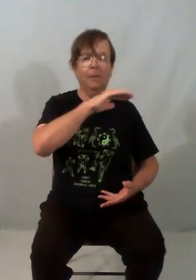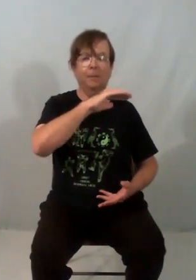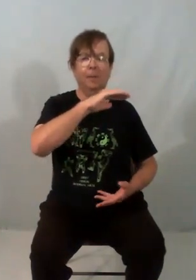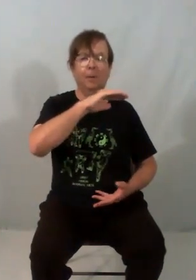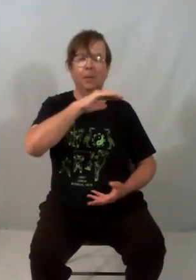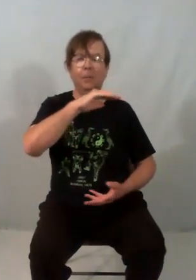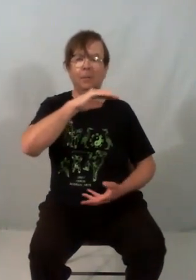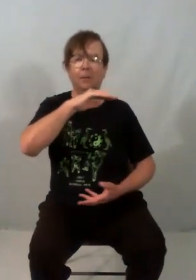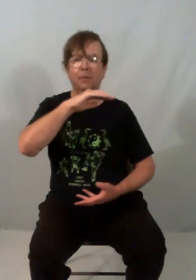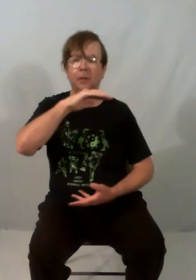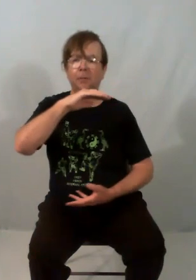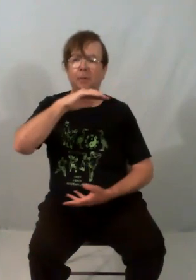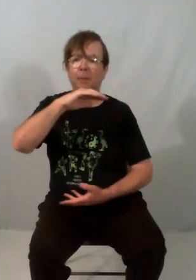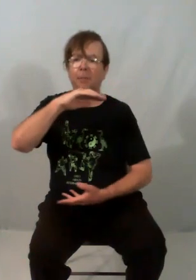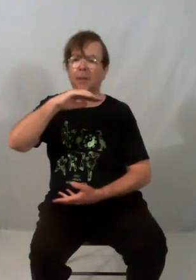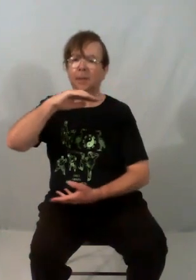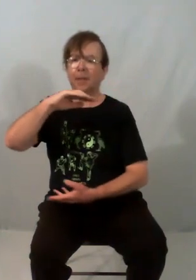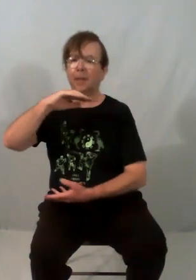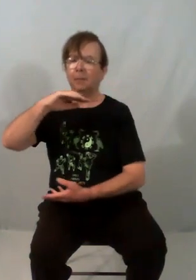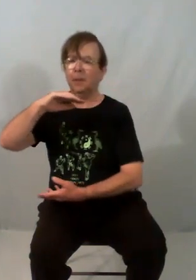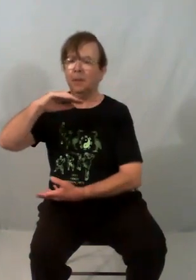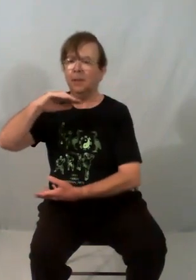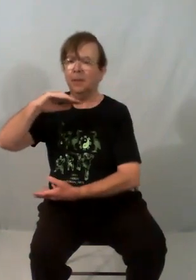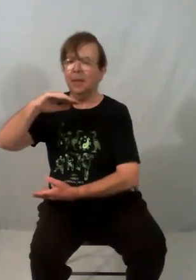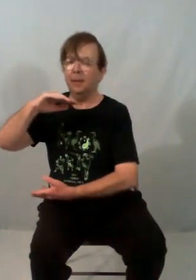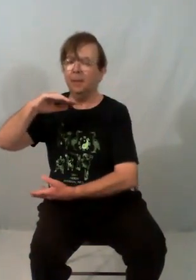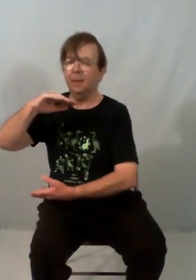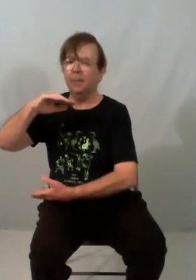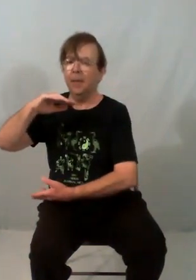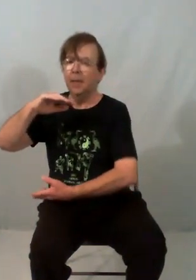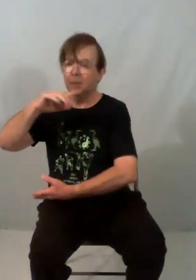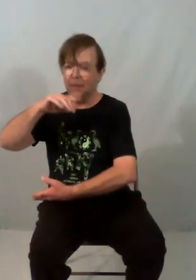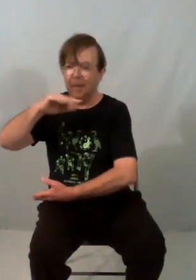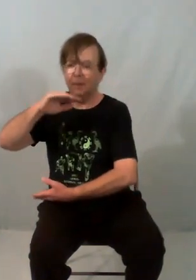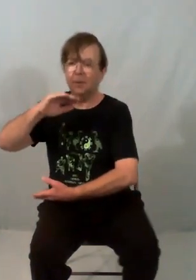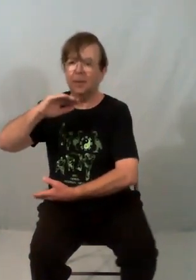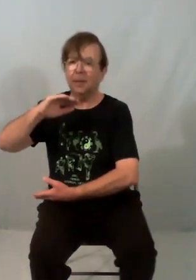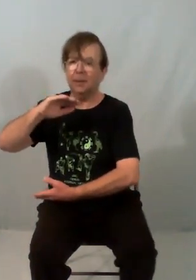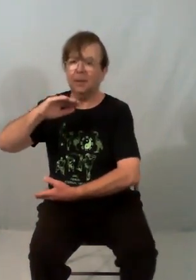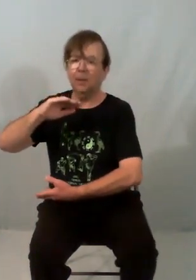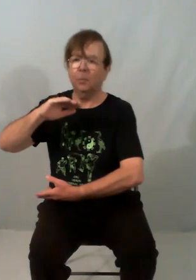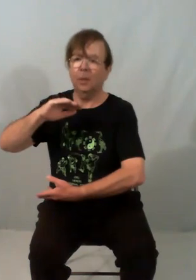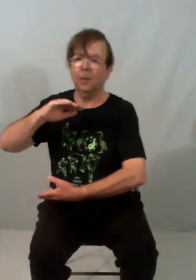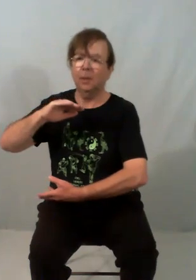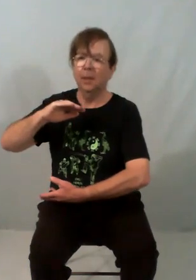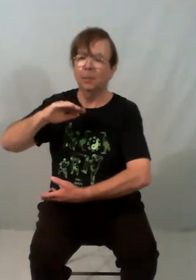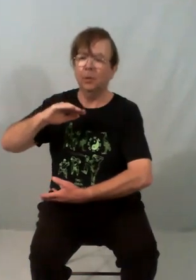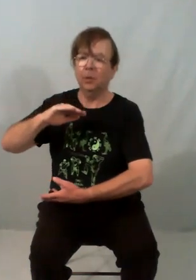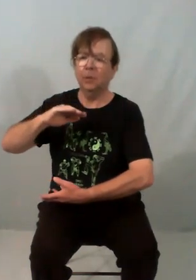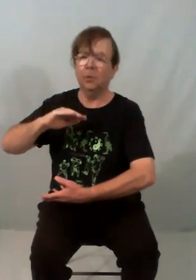four, move across. And remember there's that little turn at the end. So now on to the other side. One, pushing in with your